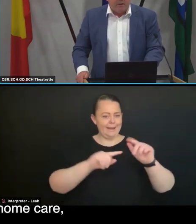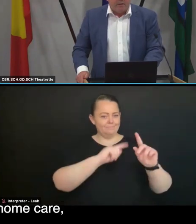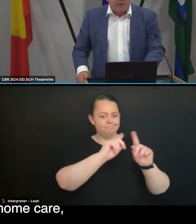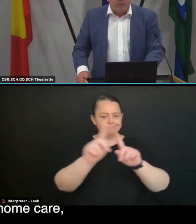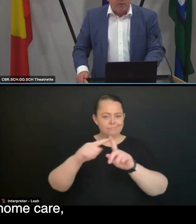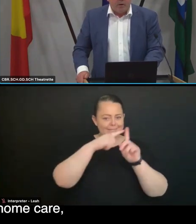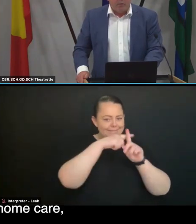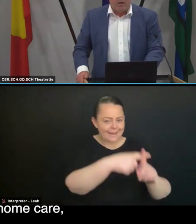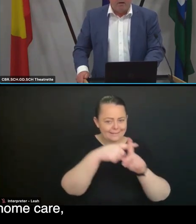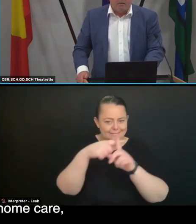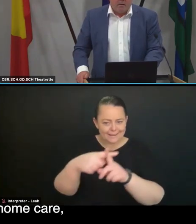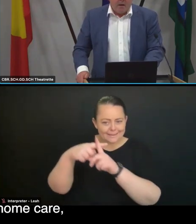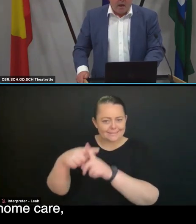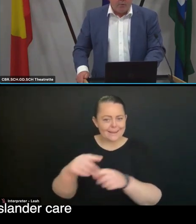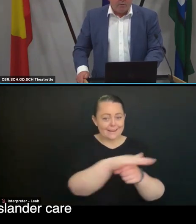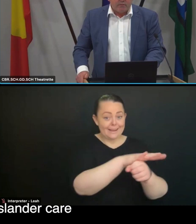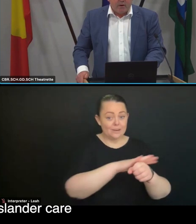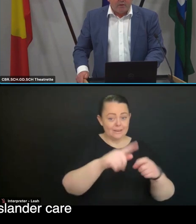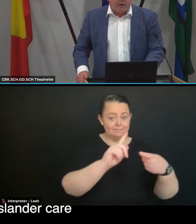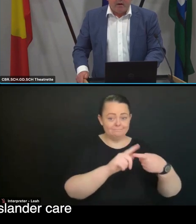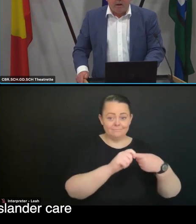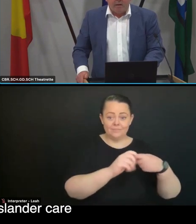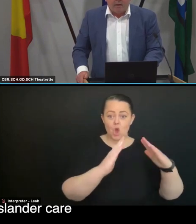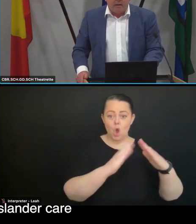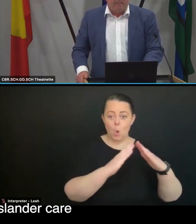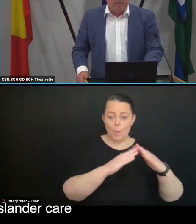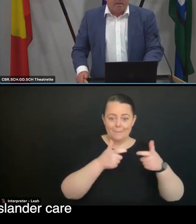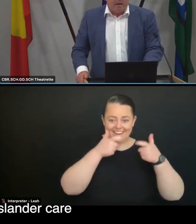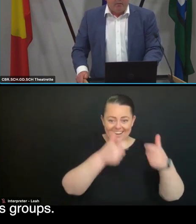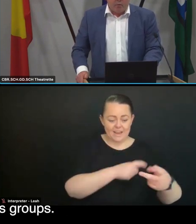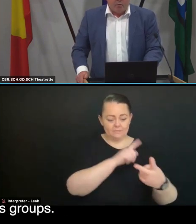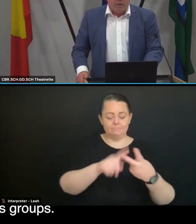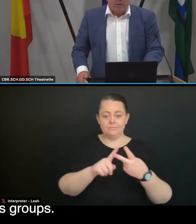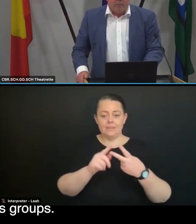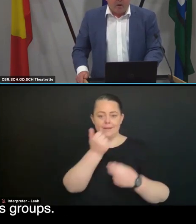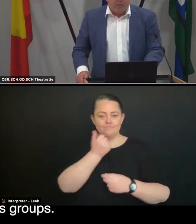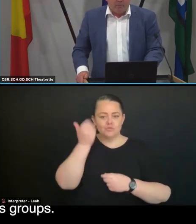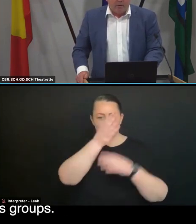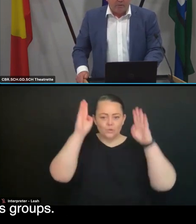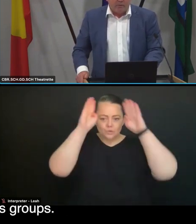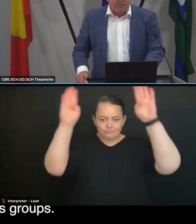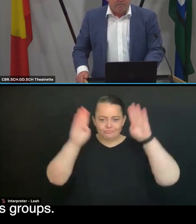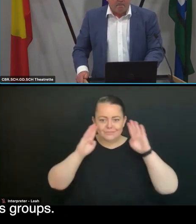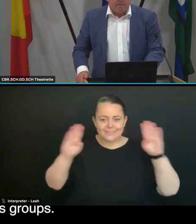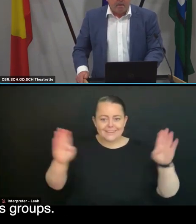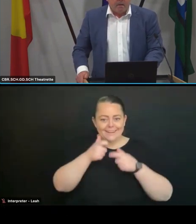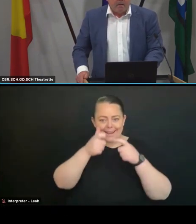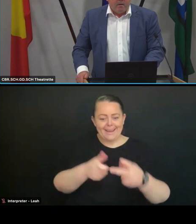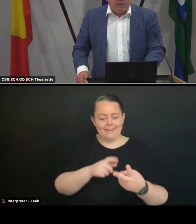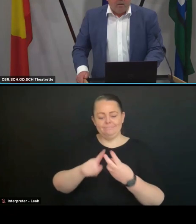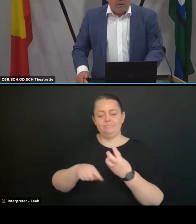focus areas include home care, Aboriginal and Torres Strait Islander care and rural and remote focus group.